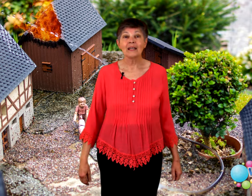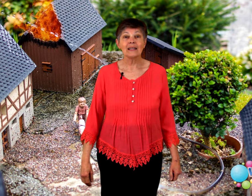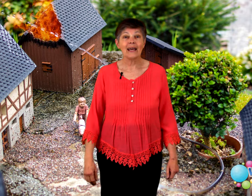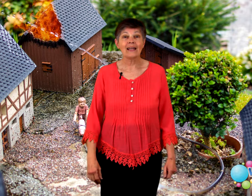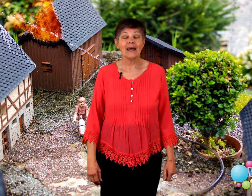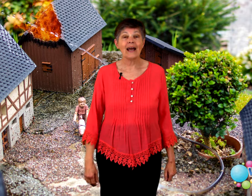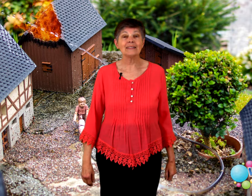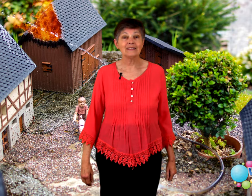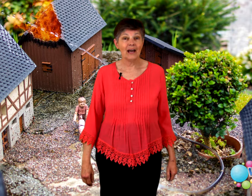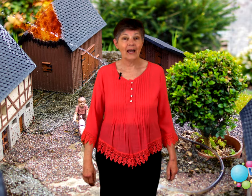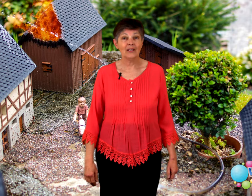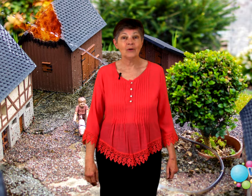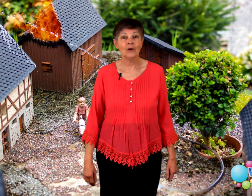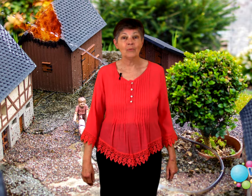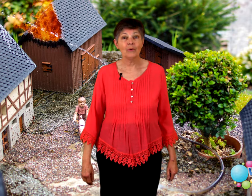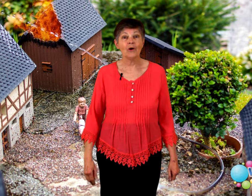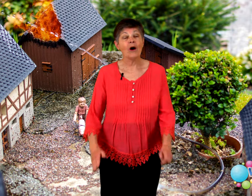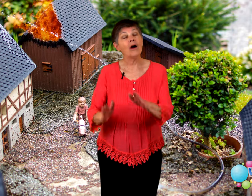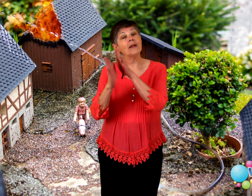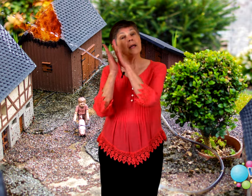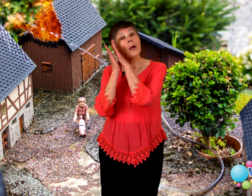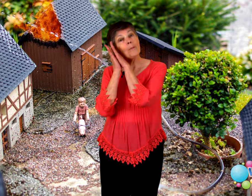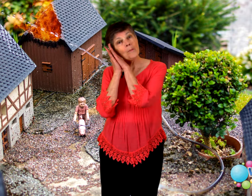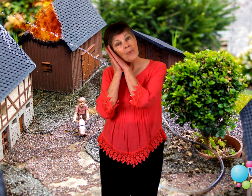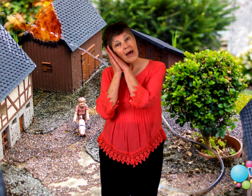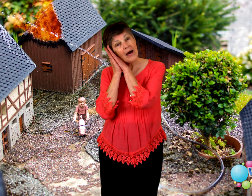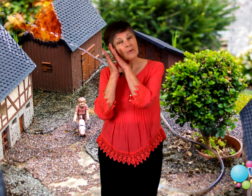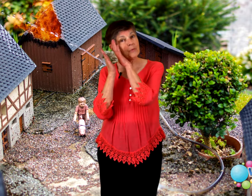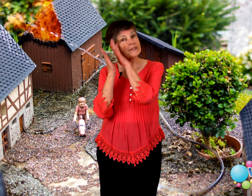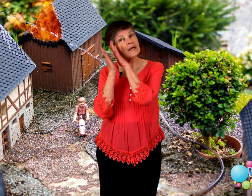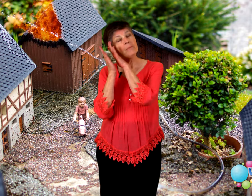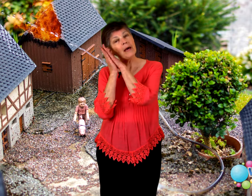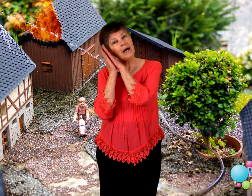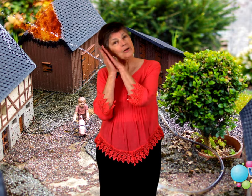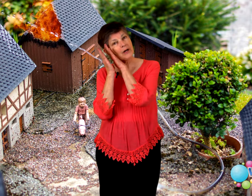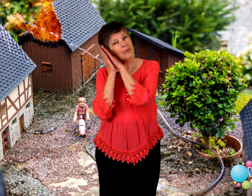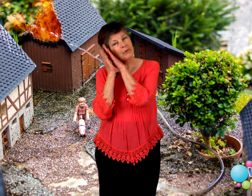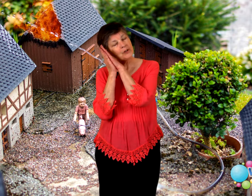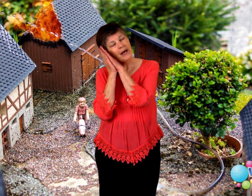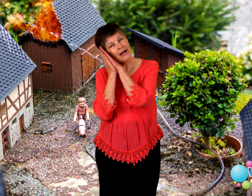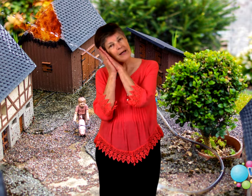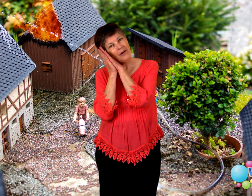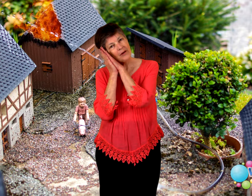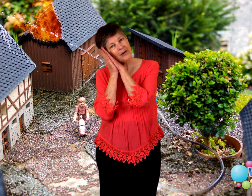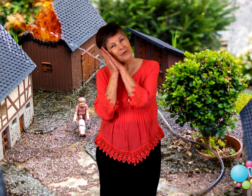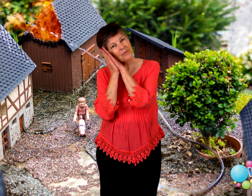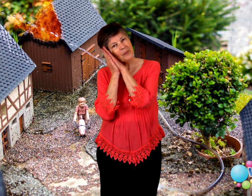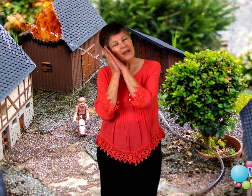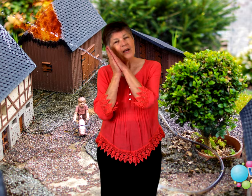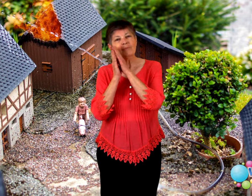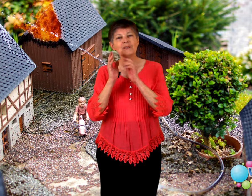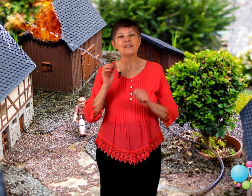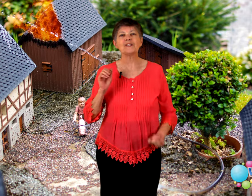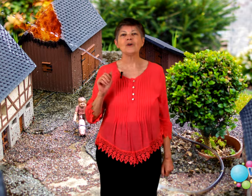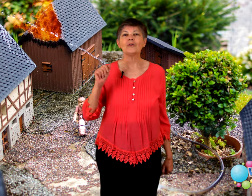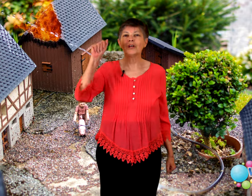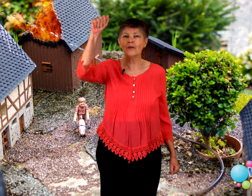Late last night when we were all in bed, and when we say bed you're going to put your head down here, Mrs. O'Leary